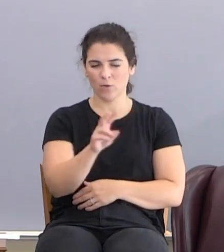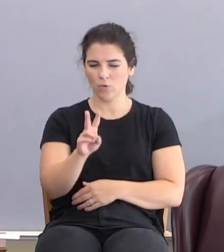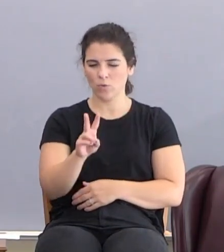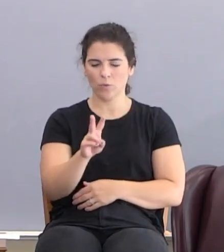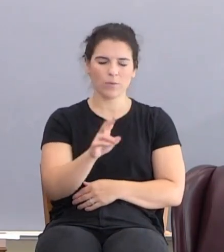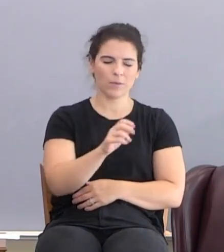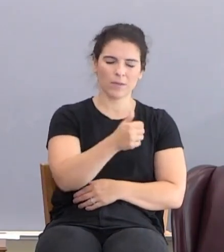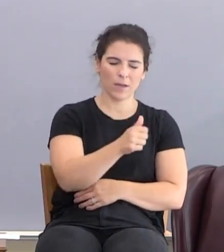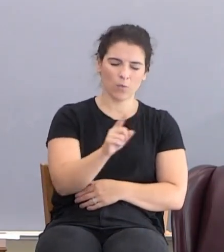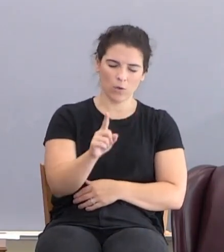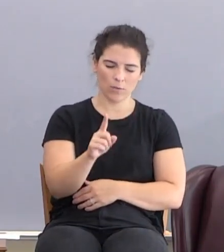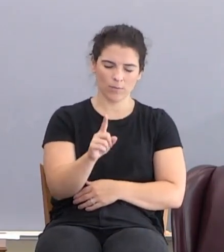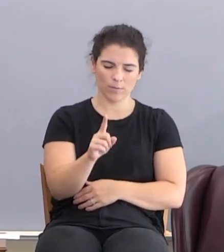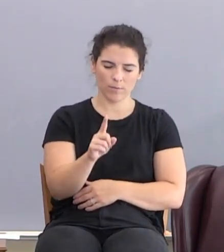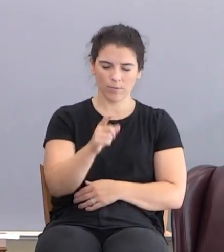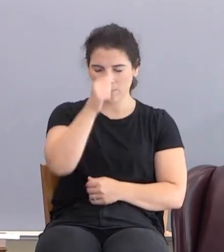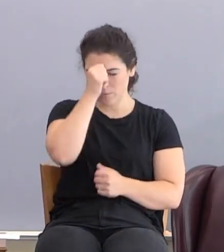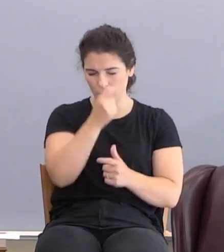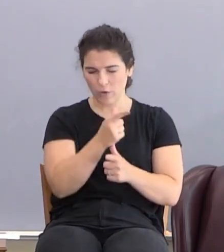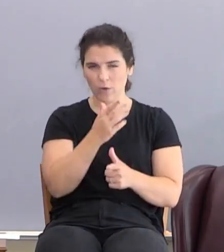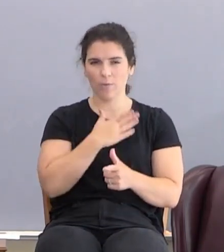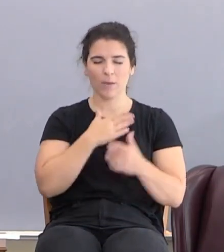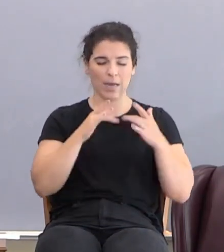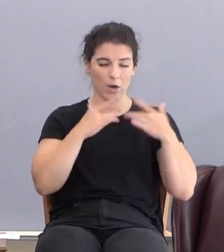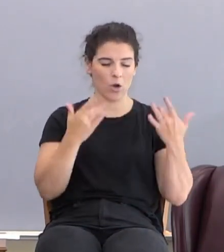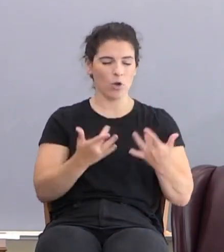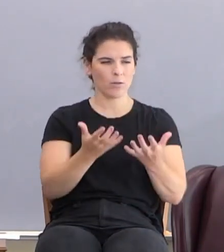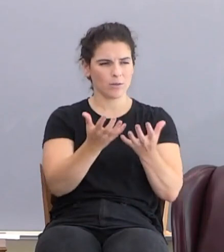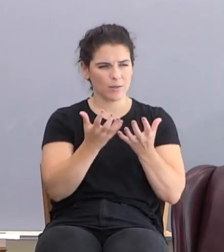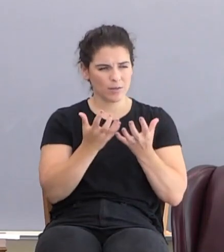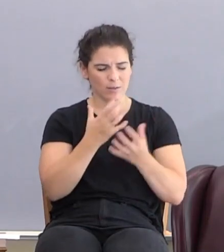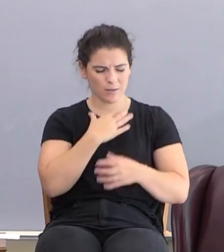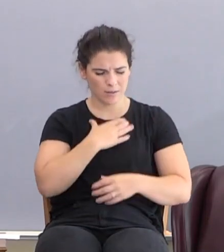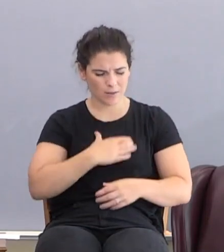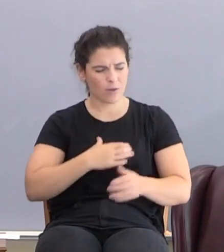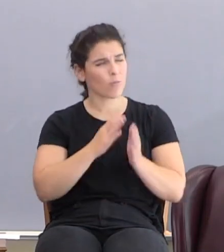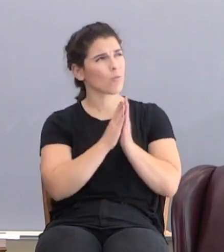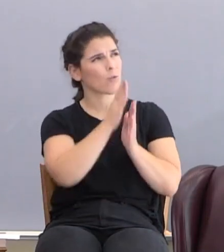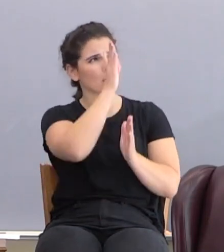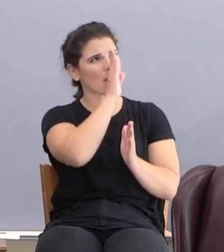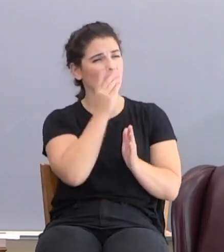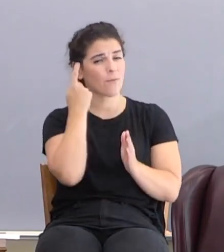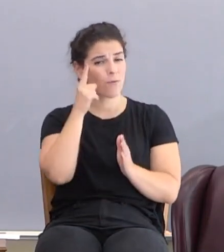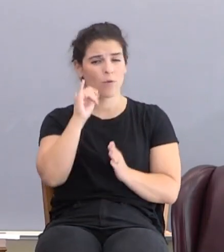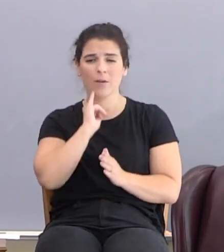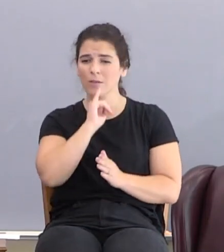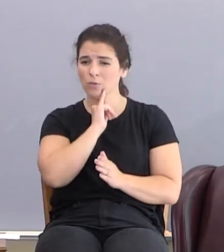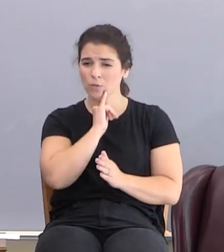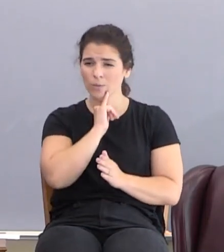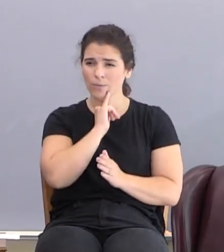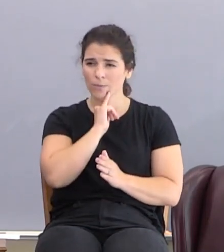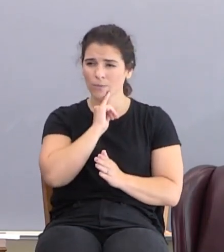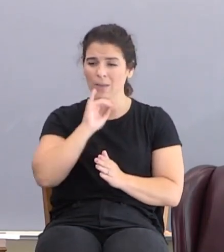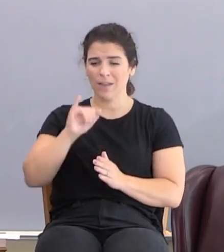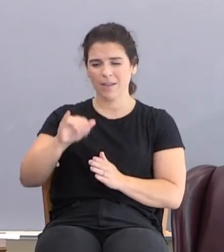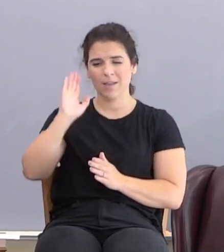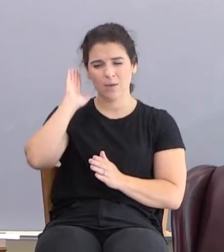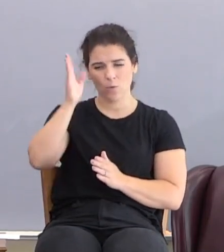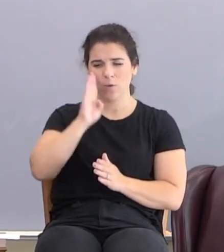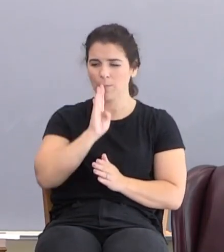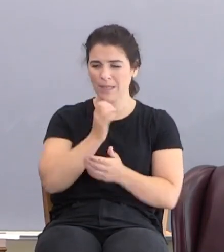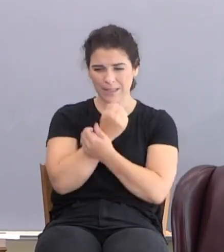Starting in verse 1. And brethren, my heart's desire and prayer to God for Israel is that they might be saved. For I bear them record